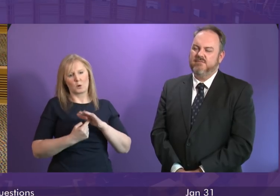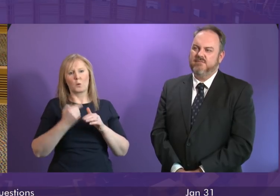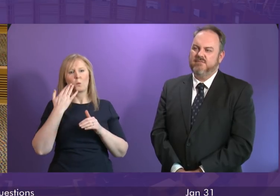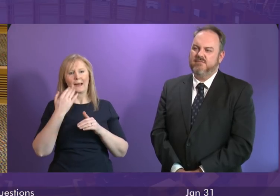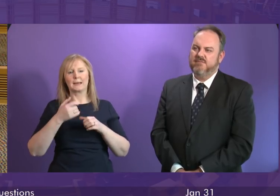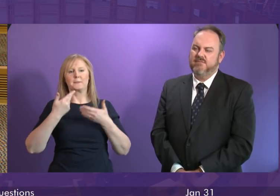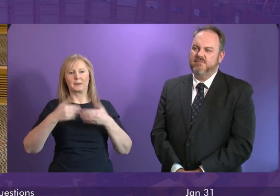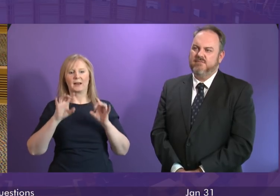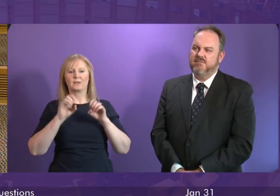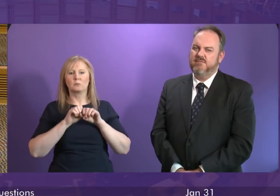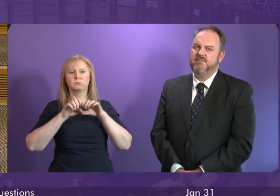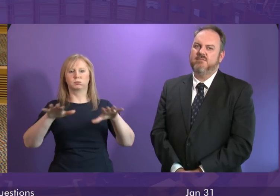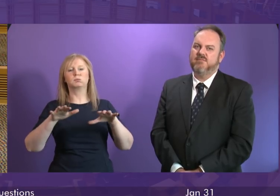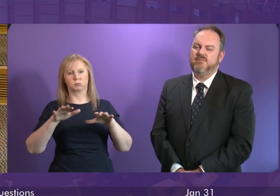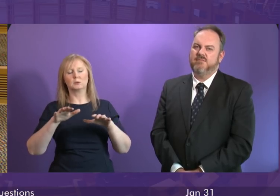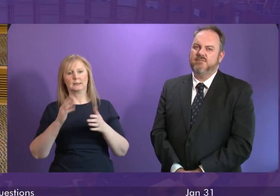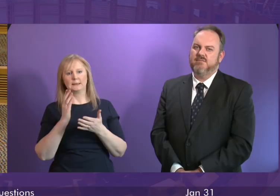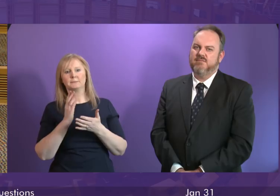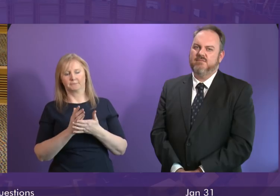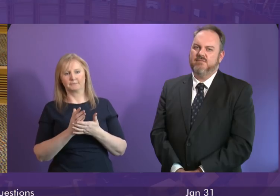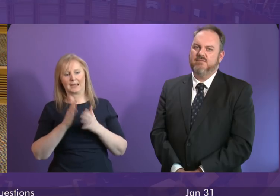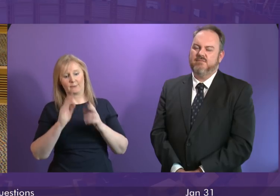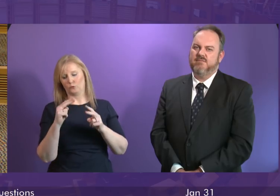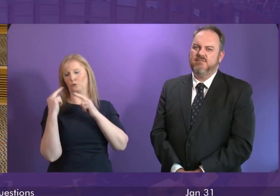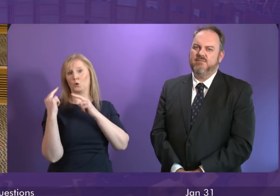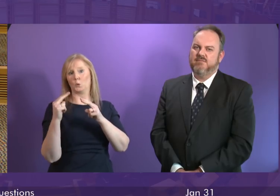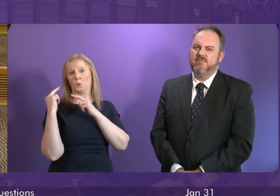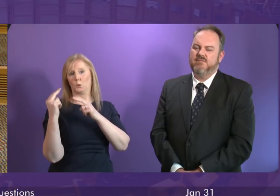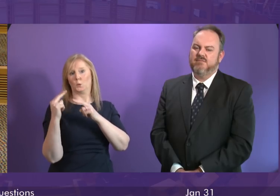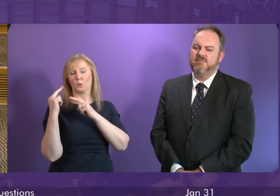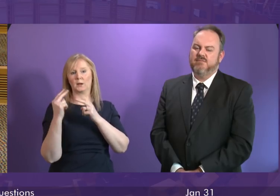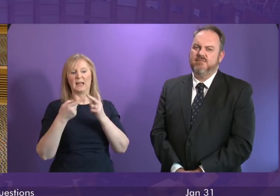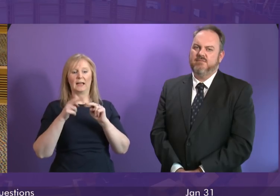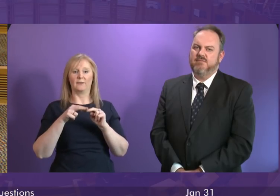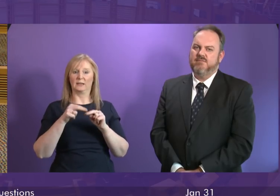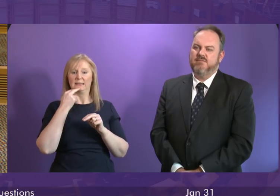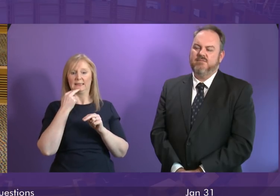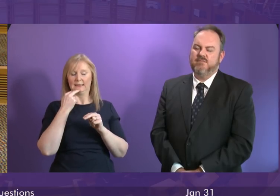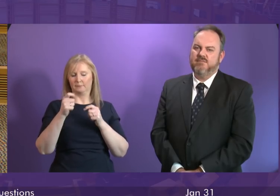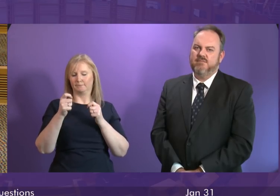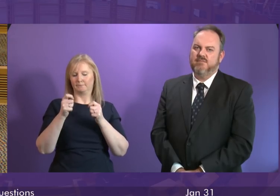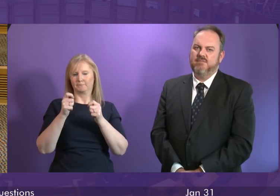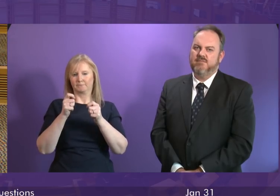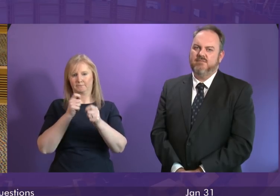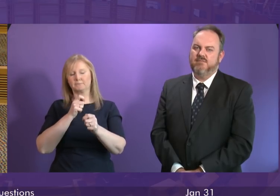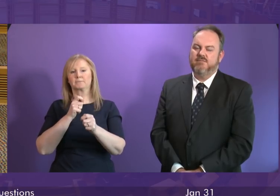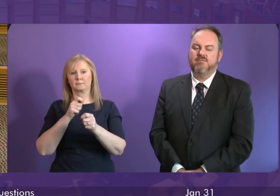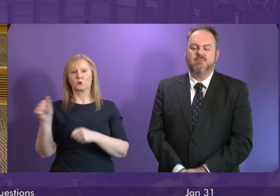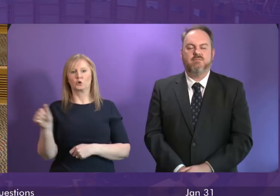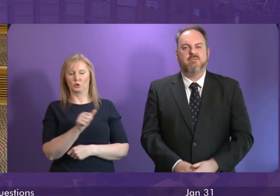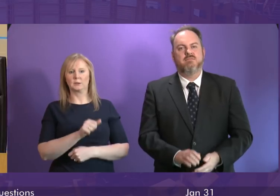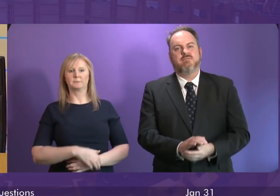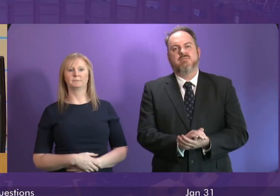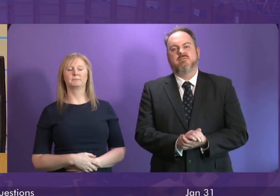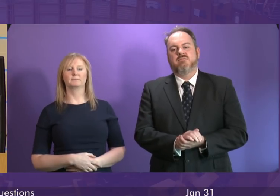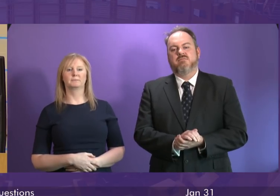outbreaks such as those we've been speaking about that we do review these procedures and if any changes are considered to be required then those changes should be made.